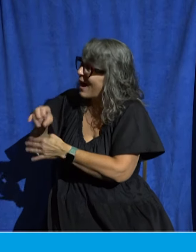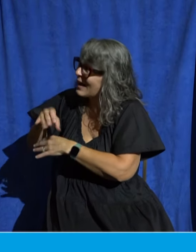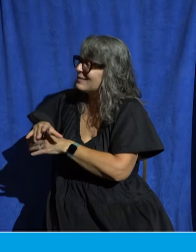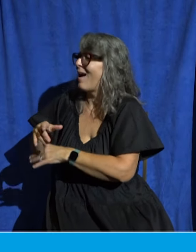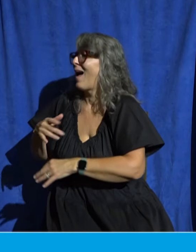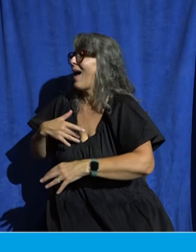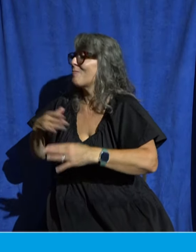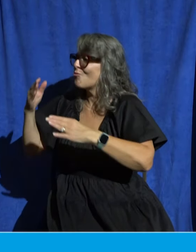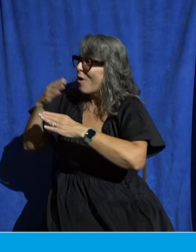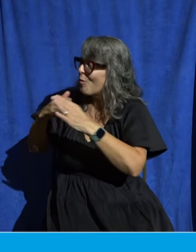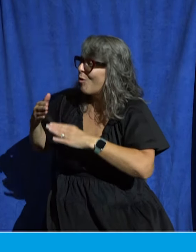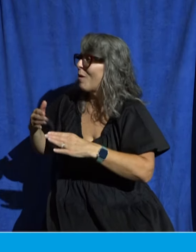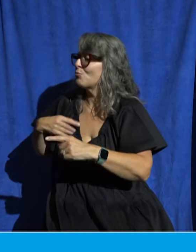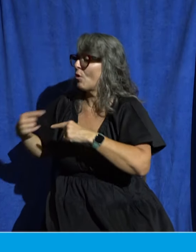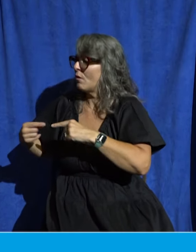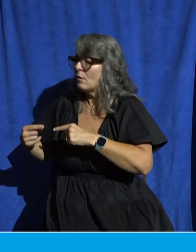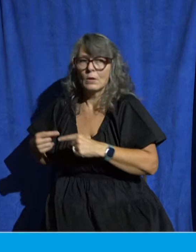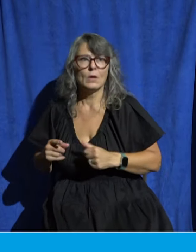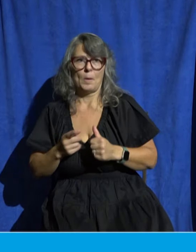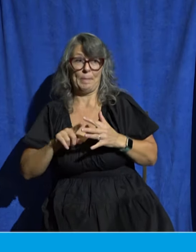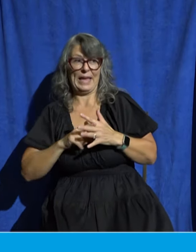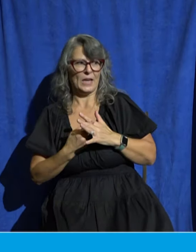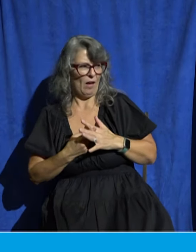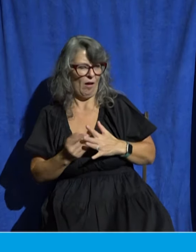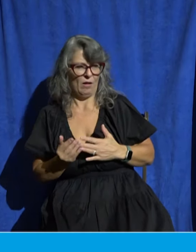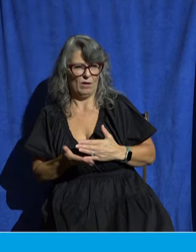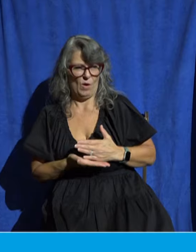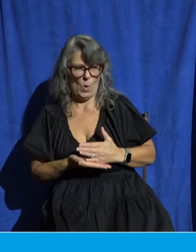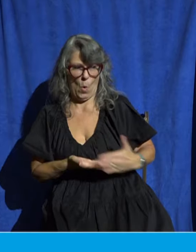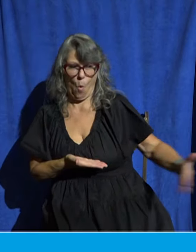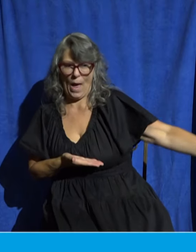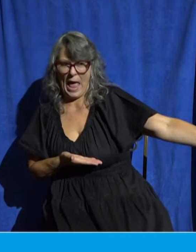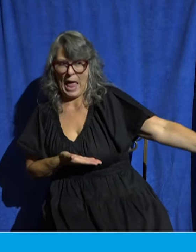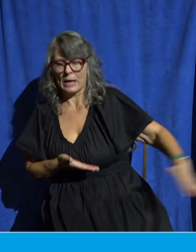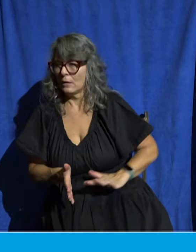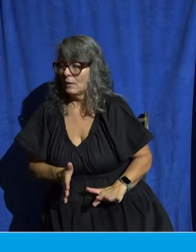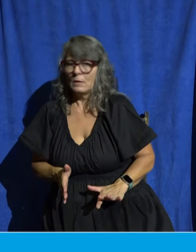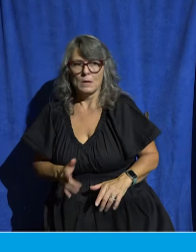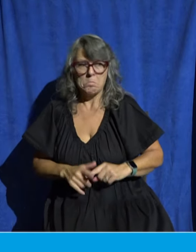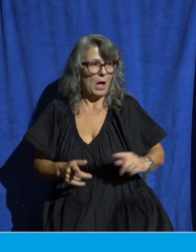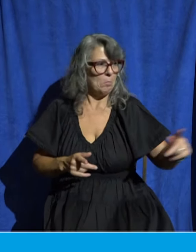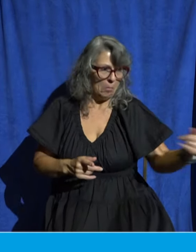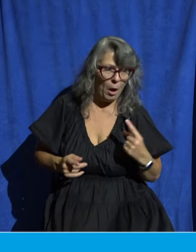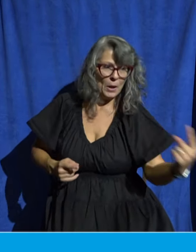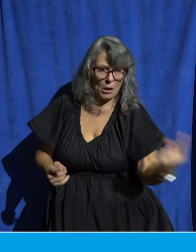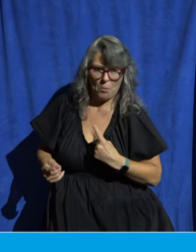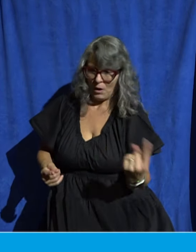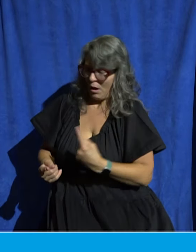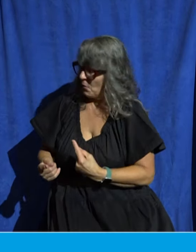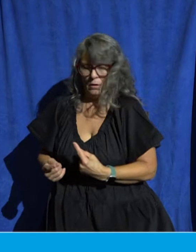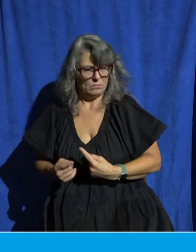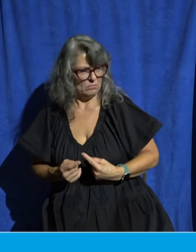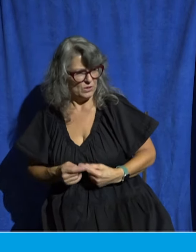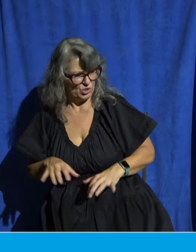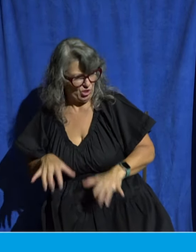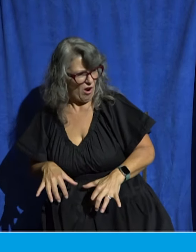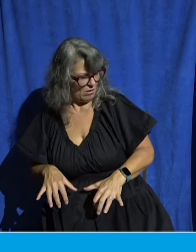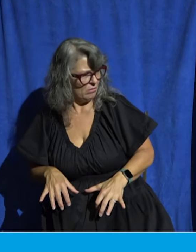get away from me but they just kept coming and she was shocked to see how the Lord was actually bringing